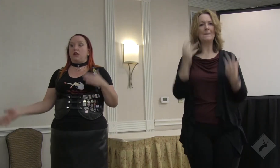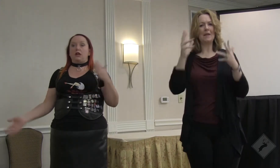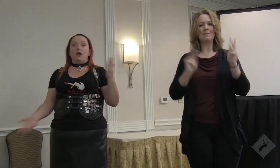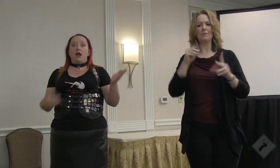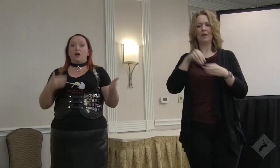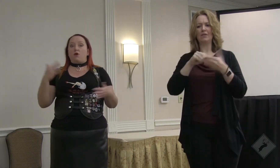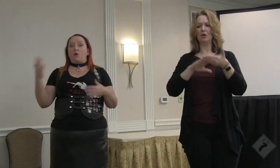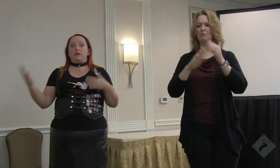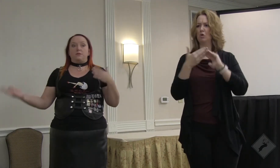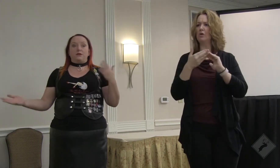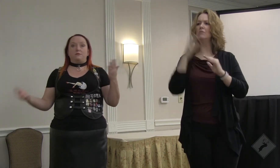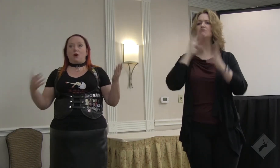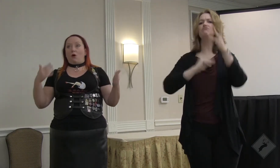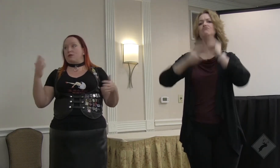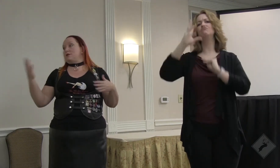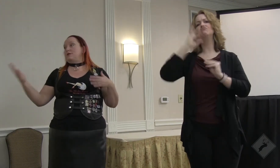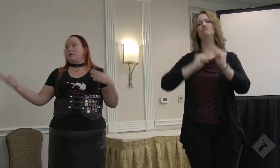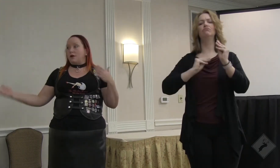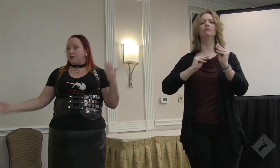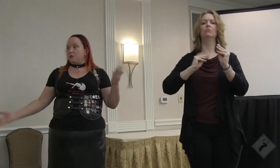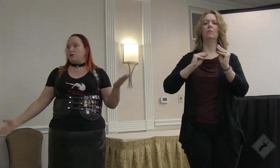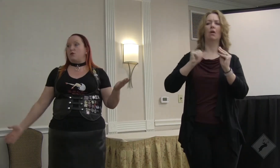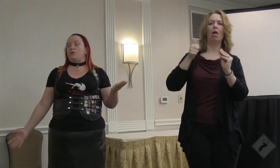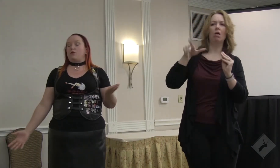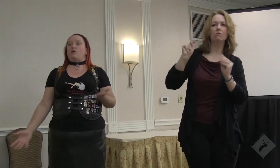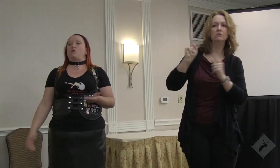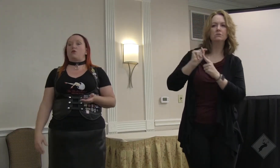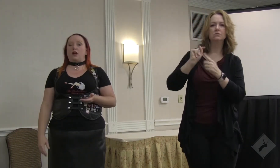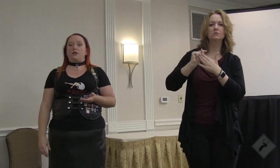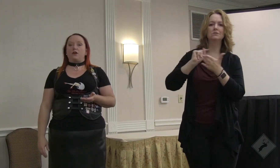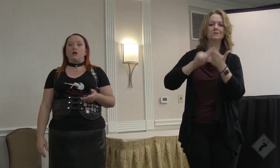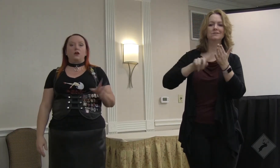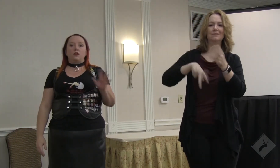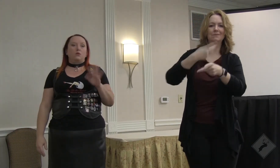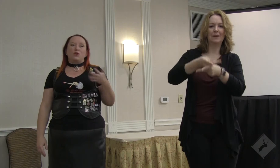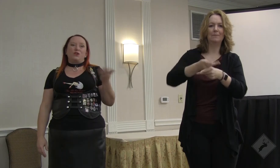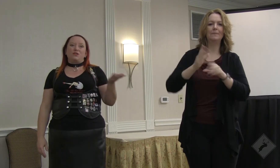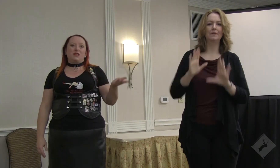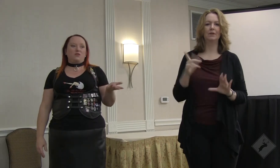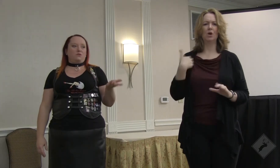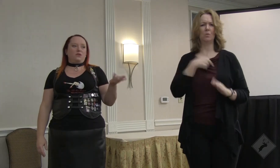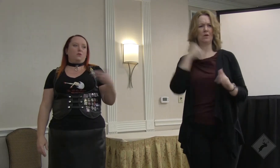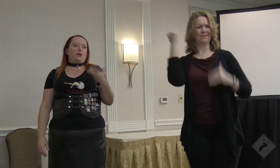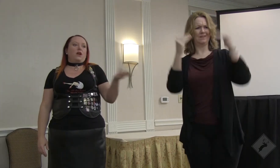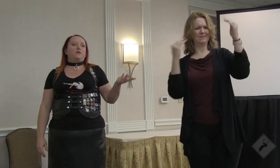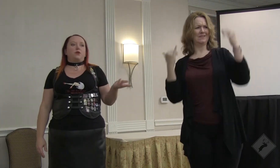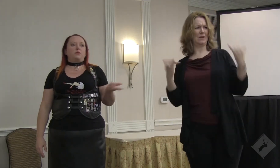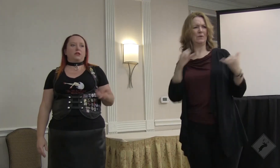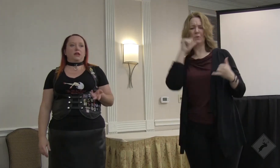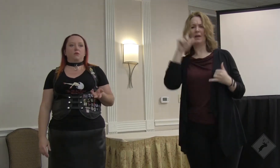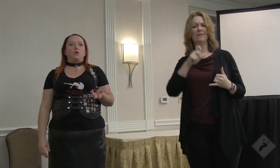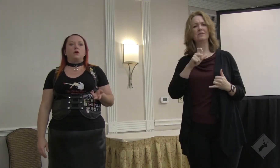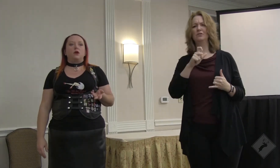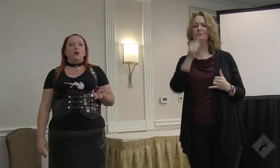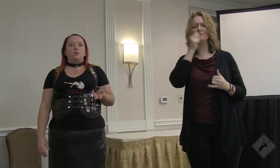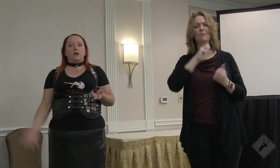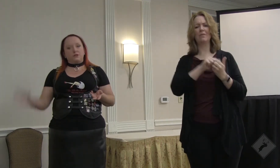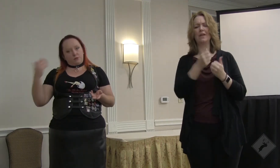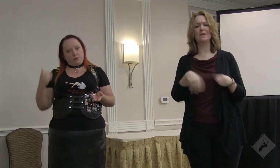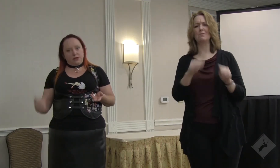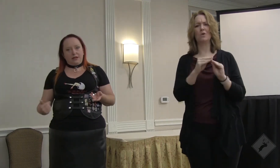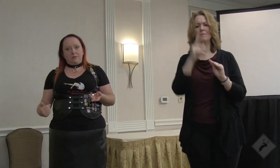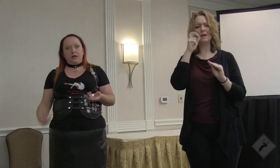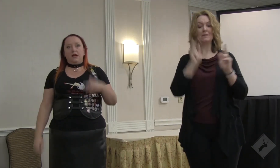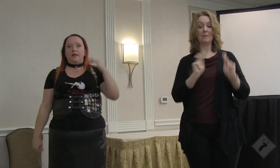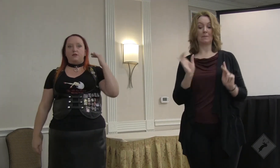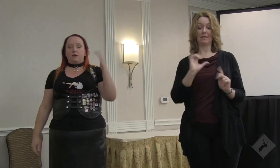this community have always been alt of some sort in one form or another. We're adults now. We don't have to put up with that anymore because